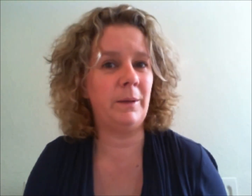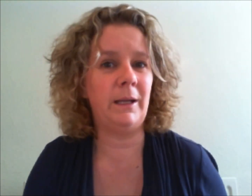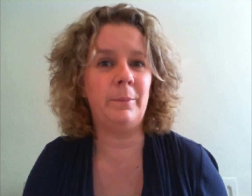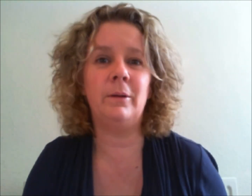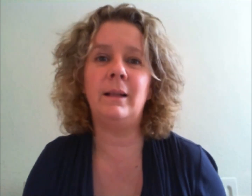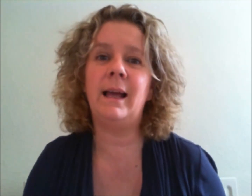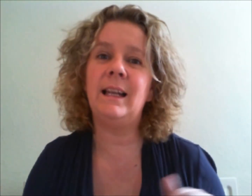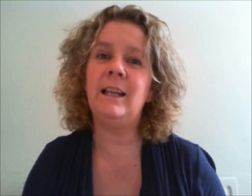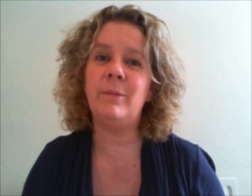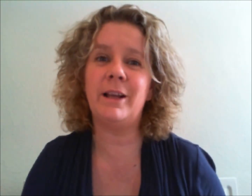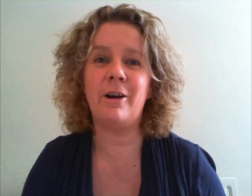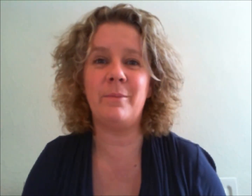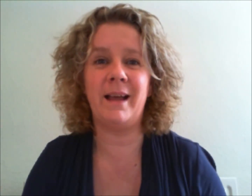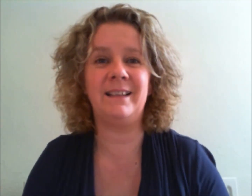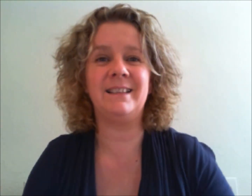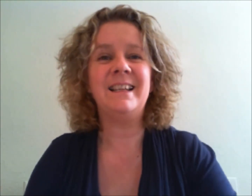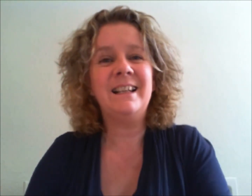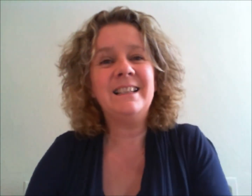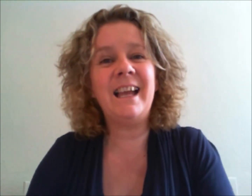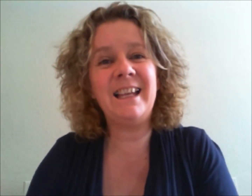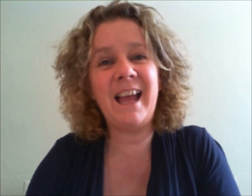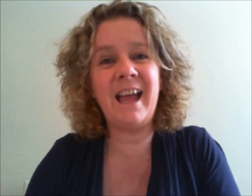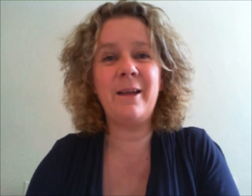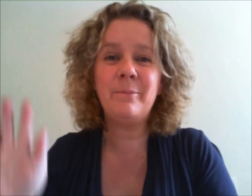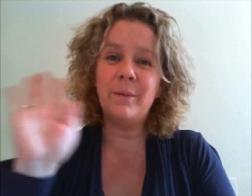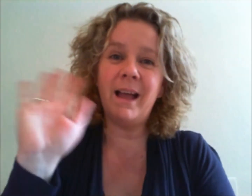people and leave me a comment take care bye